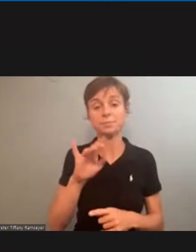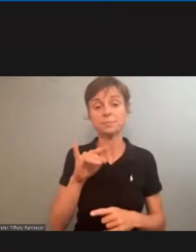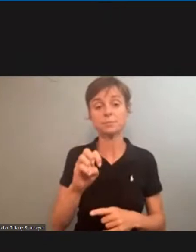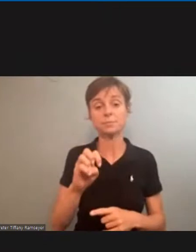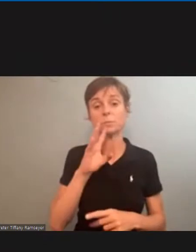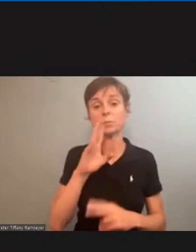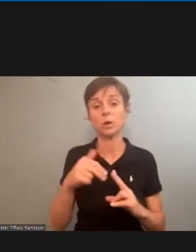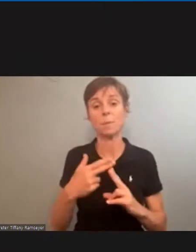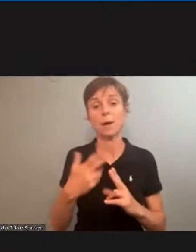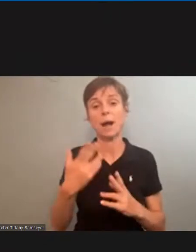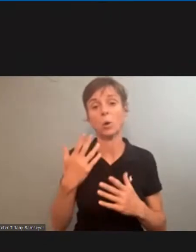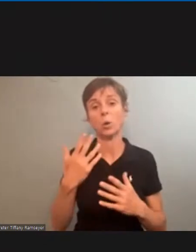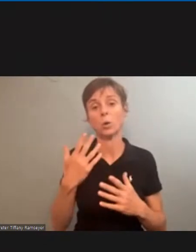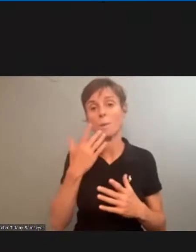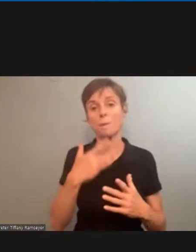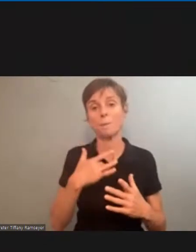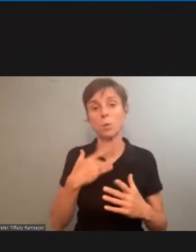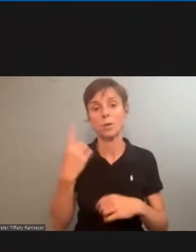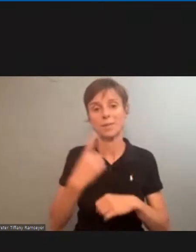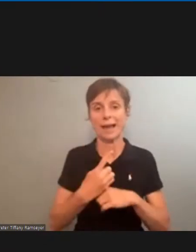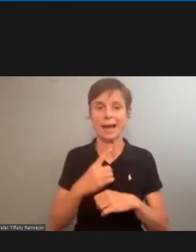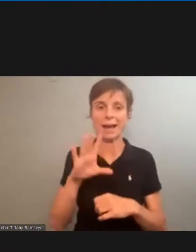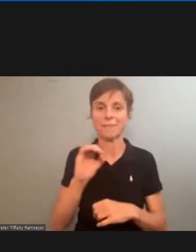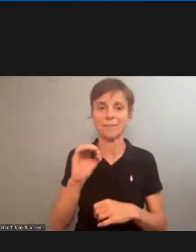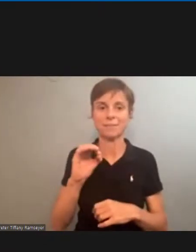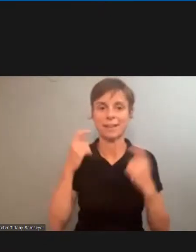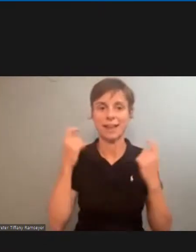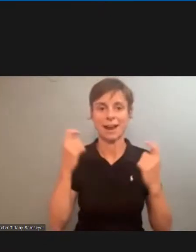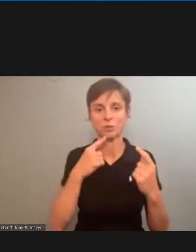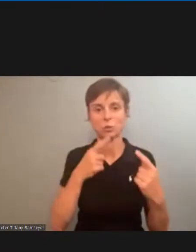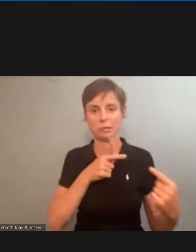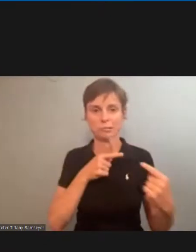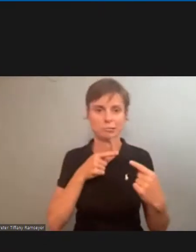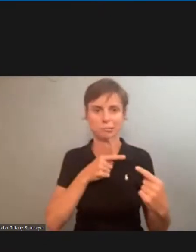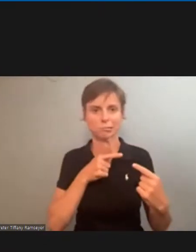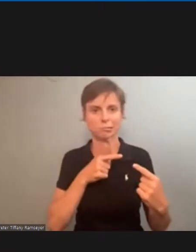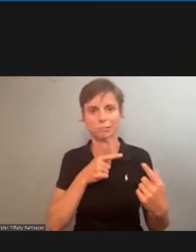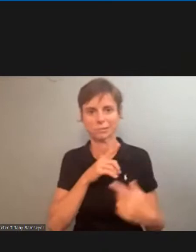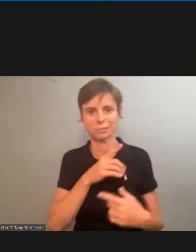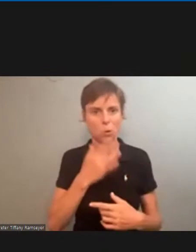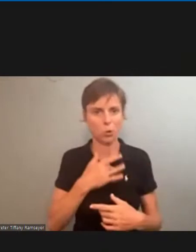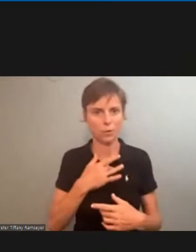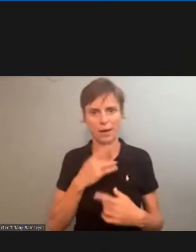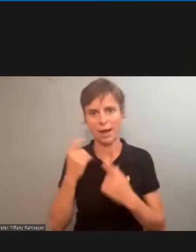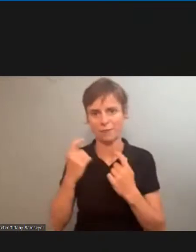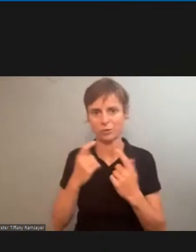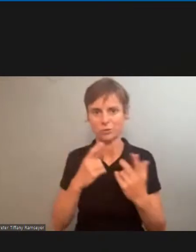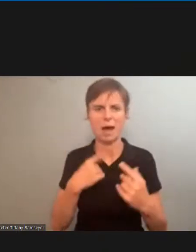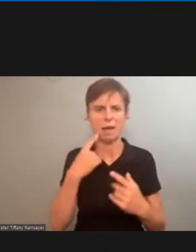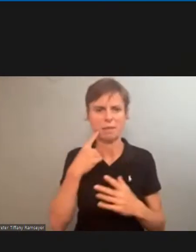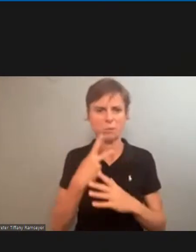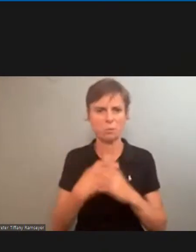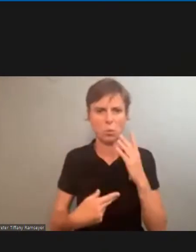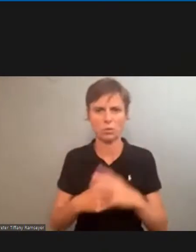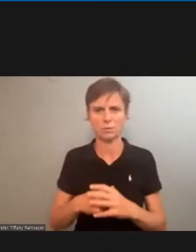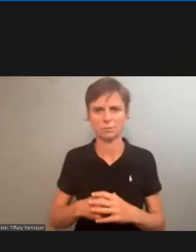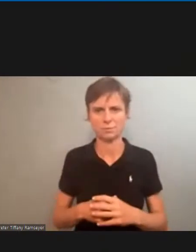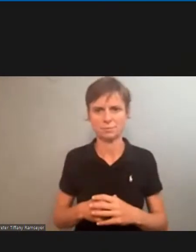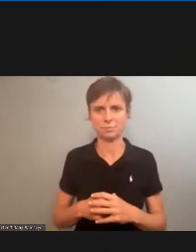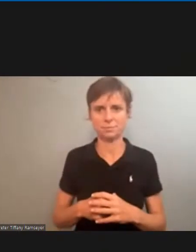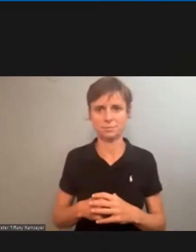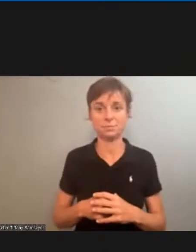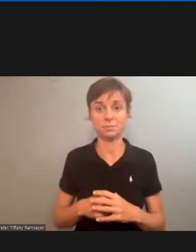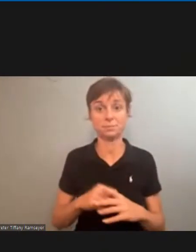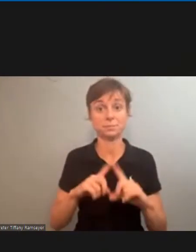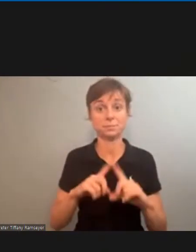birthday our 50th anniversary we argue at headquarters whether it's a birthday or an anniversary i think it's both uh but